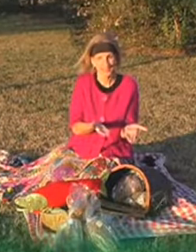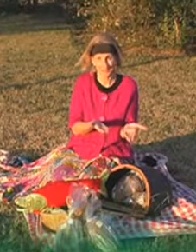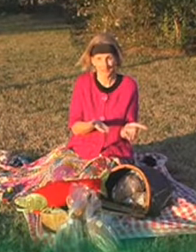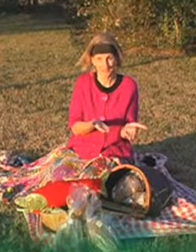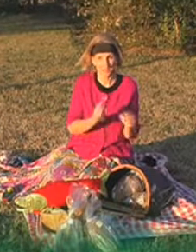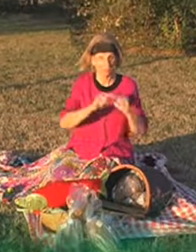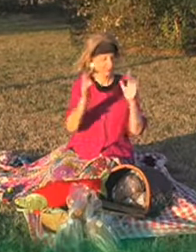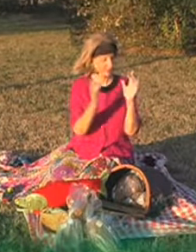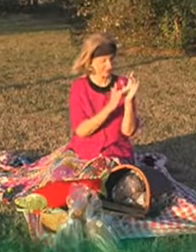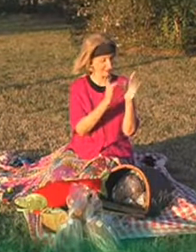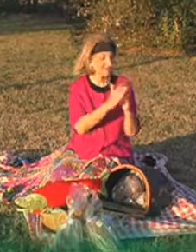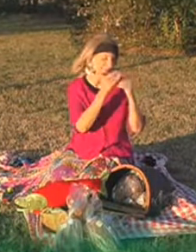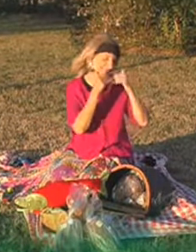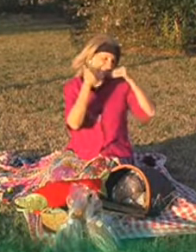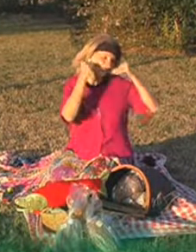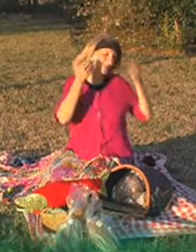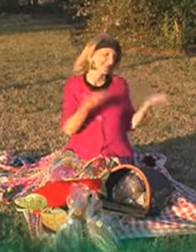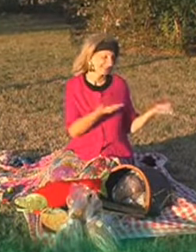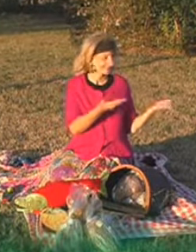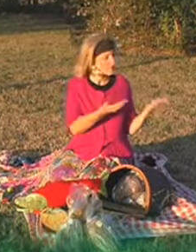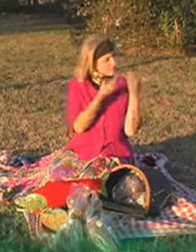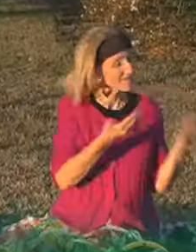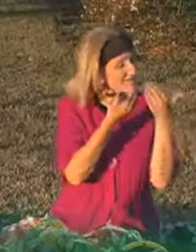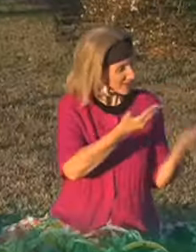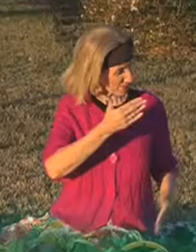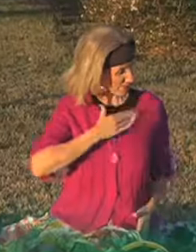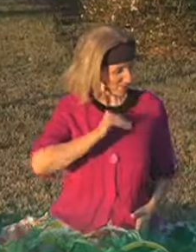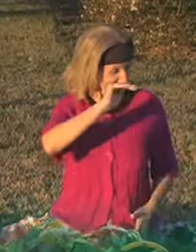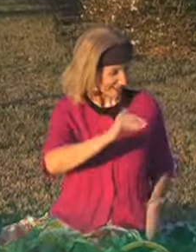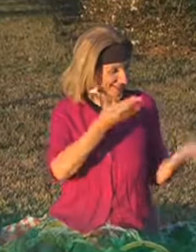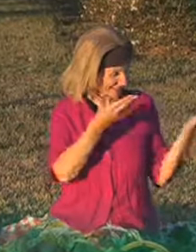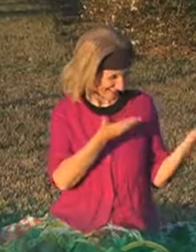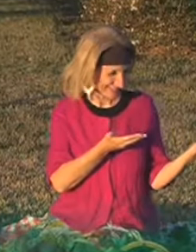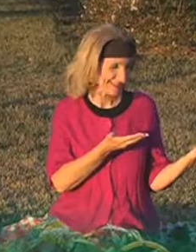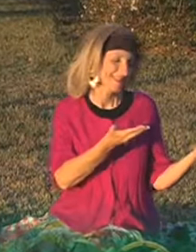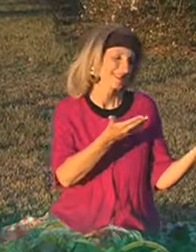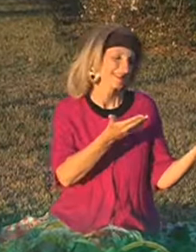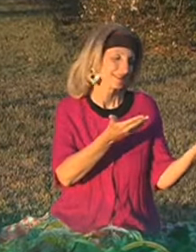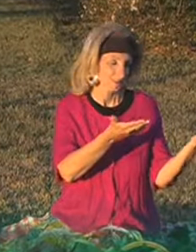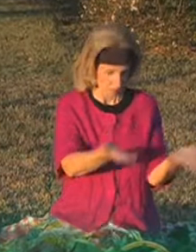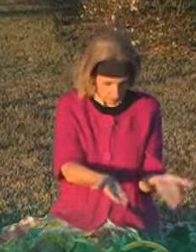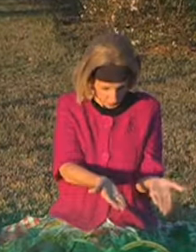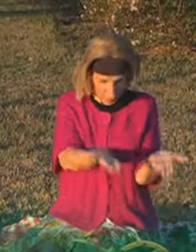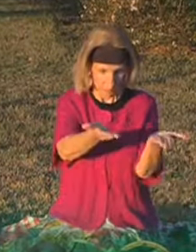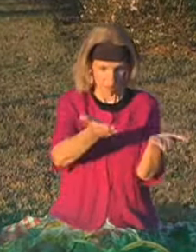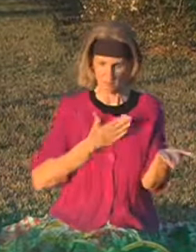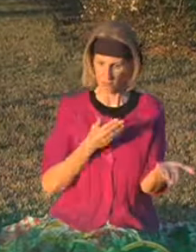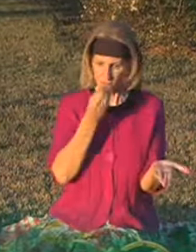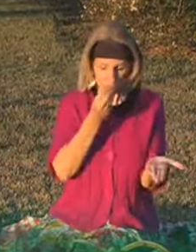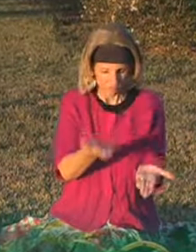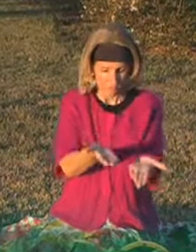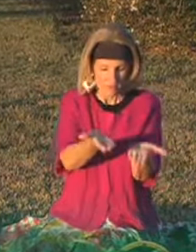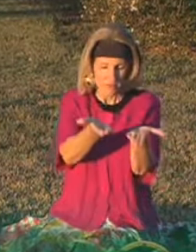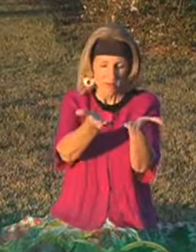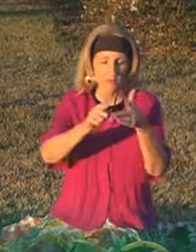not more there. But Jesus just smiled, I thank you my child. And lifting up my